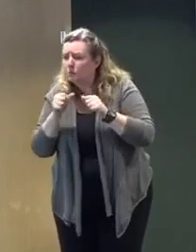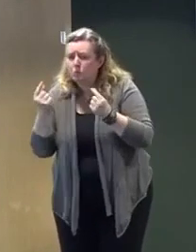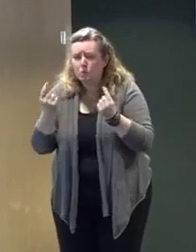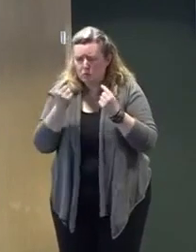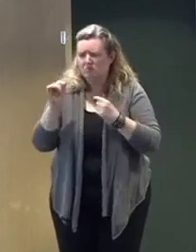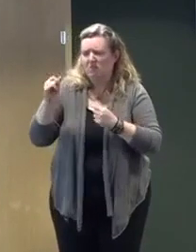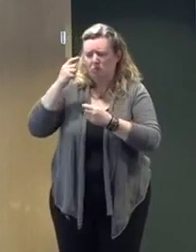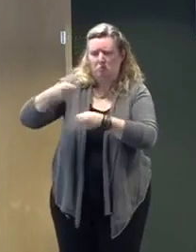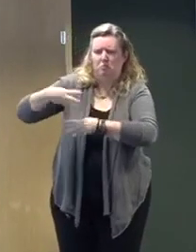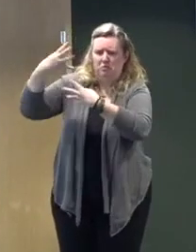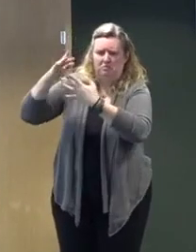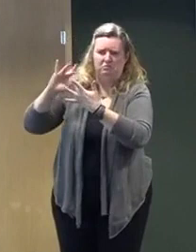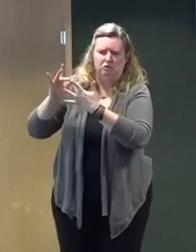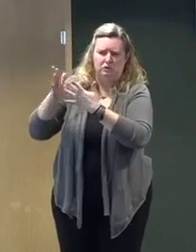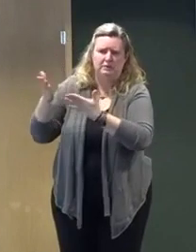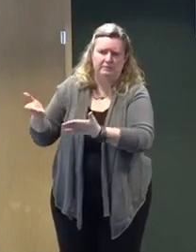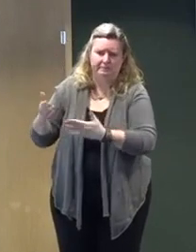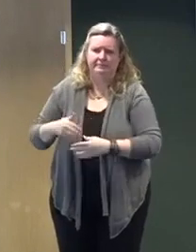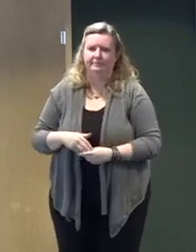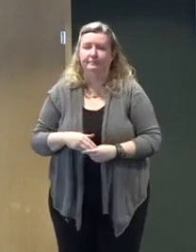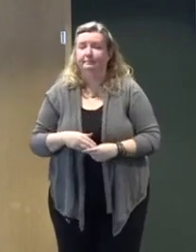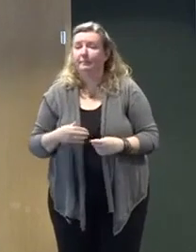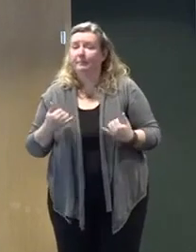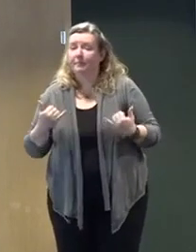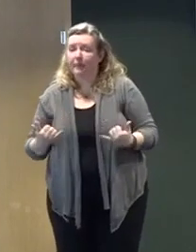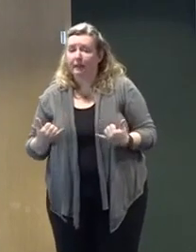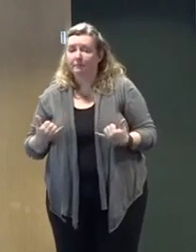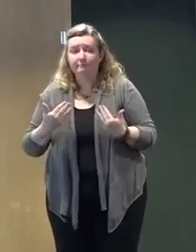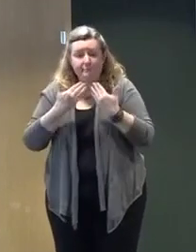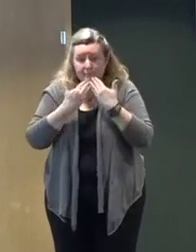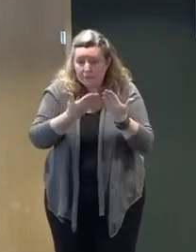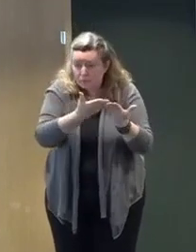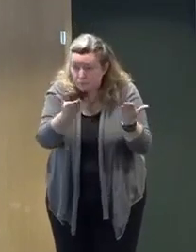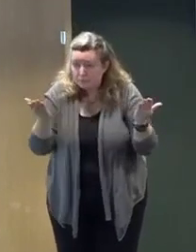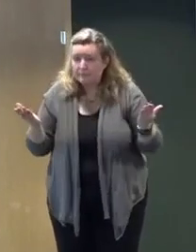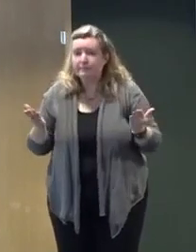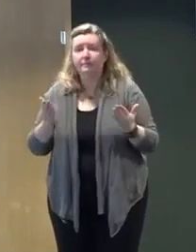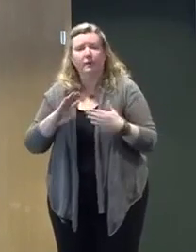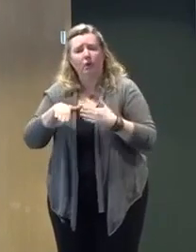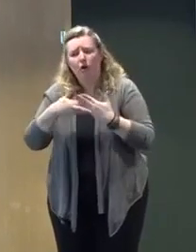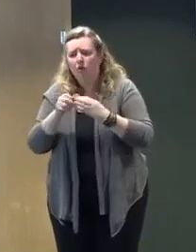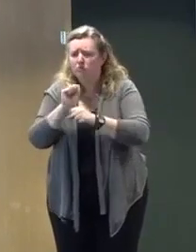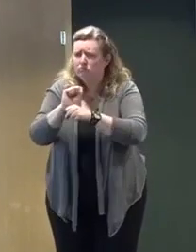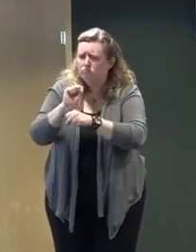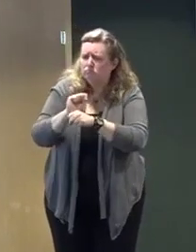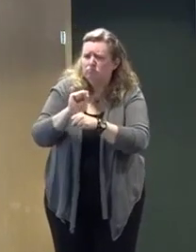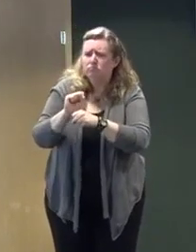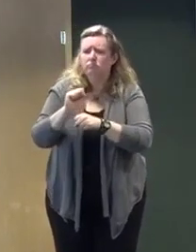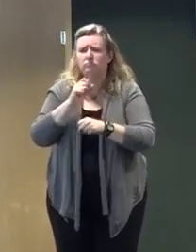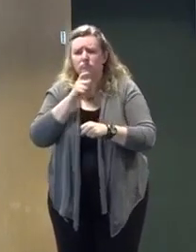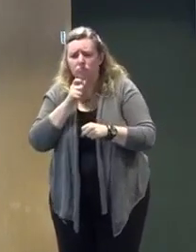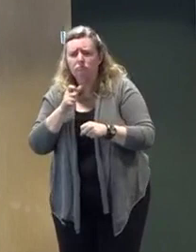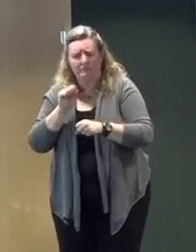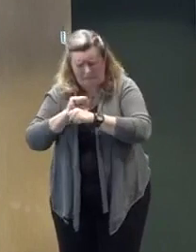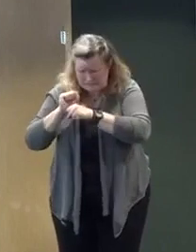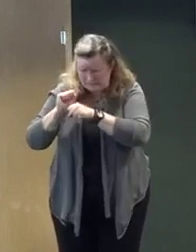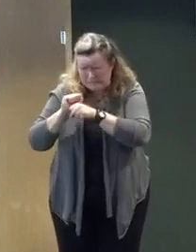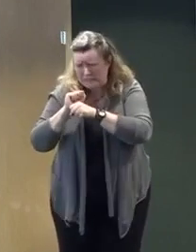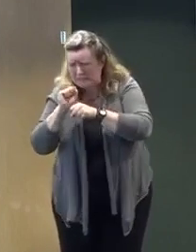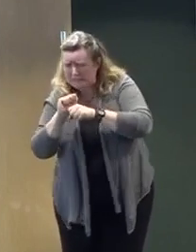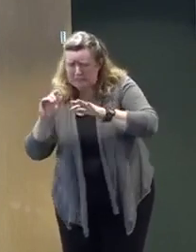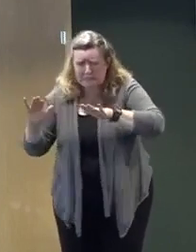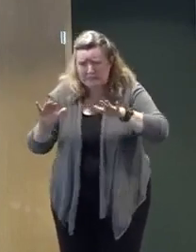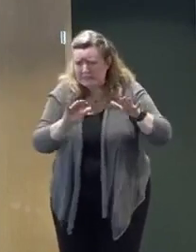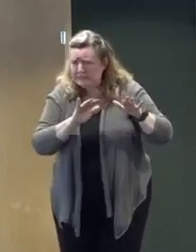We thank in advance everyone who's going to be on call and working during the storm to keep our state safe. The DOT, partner